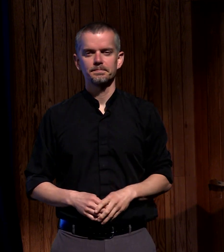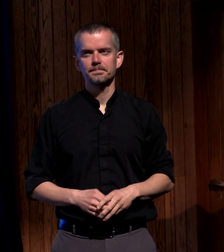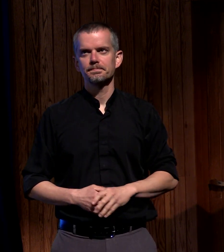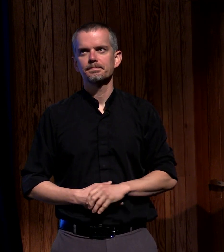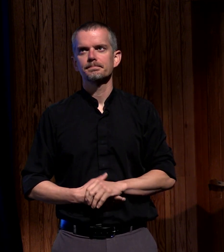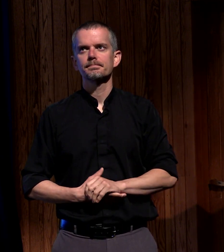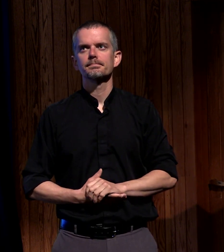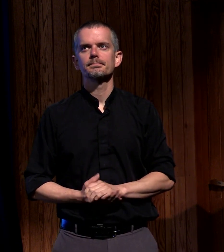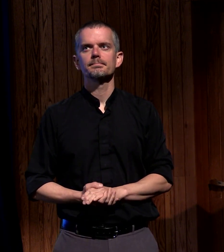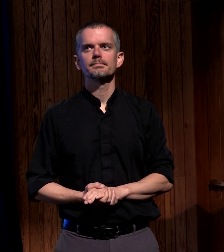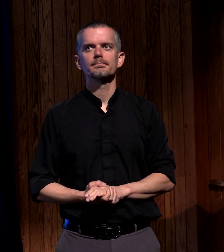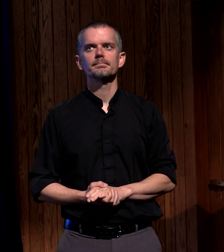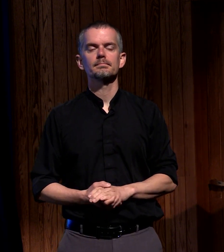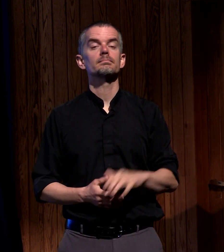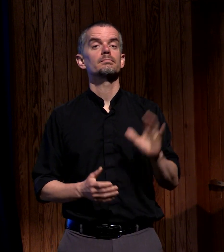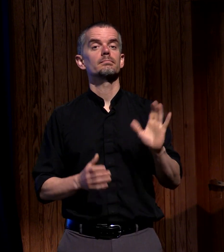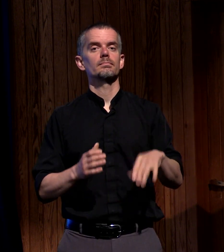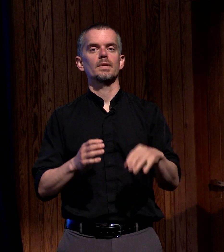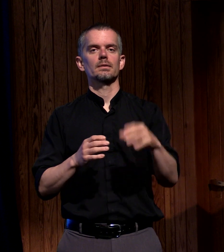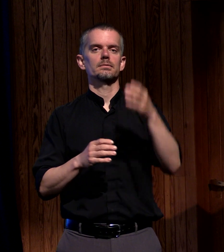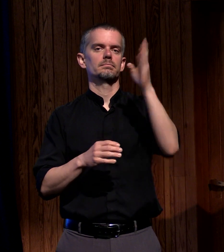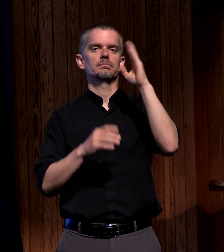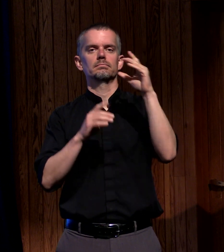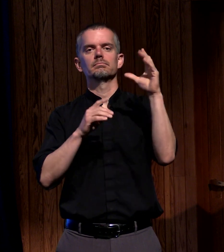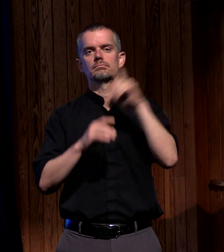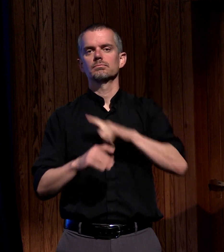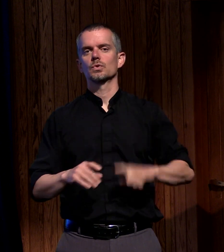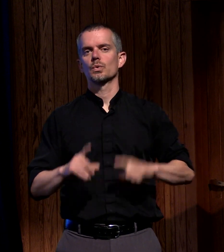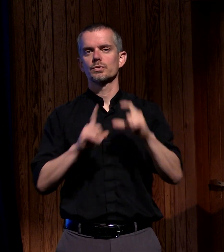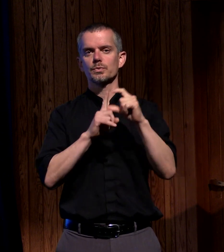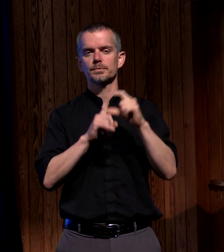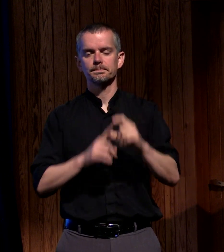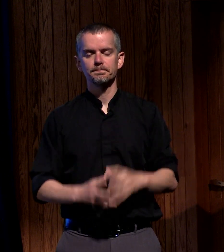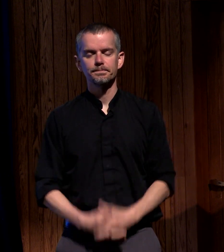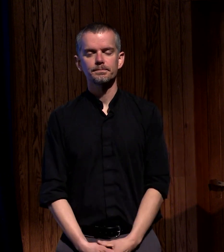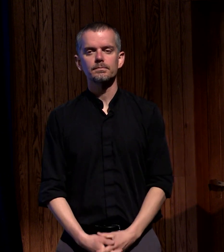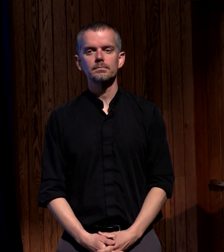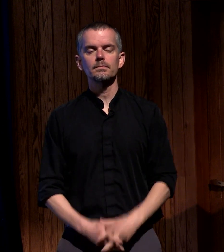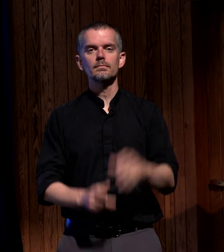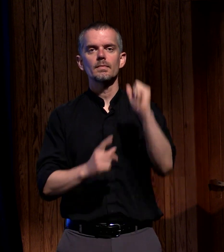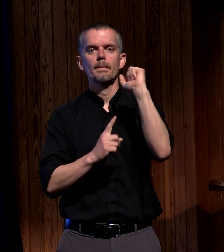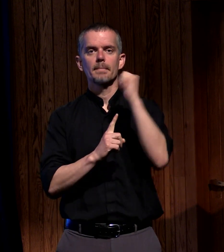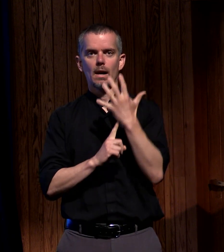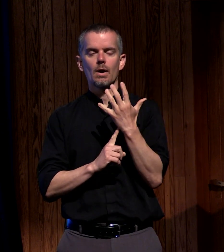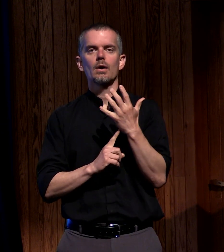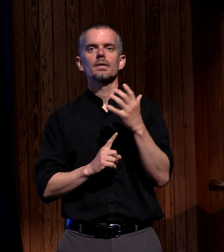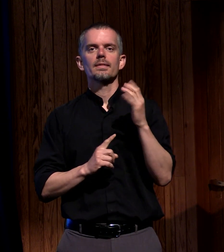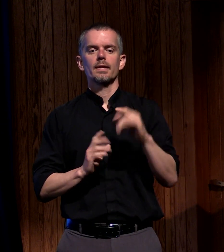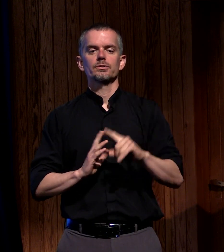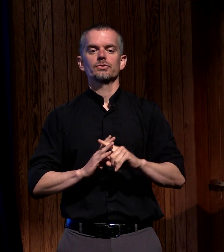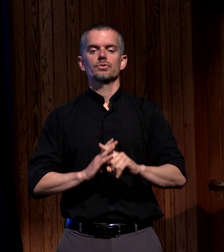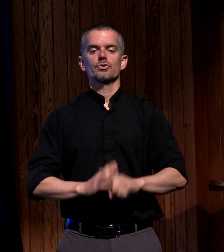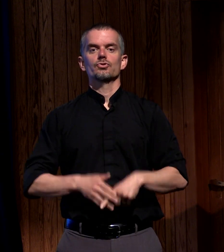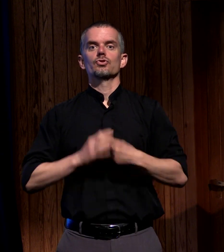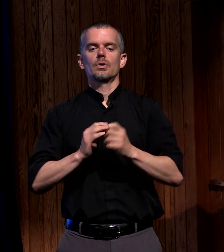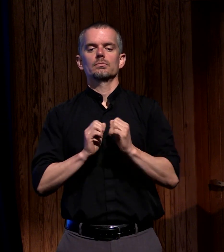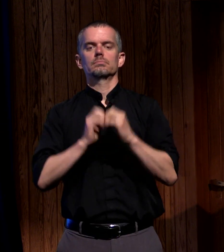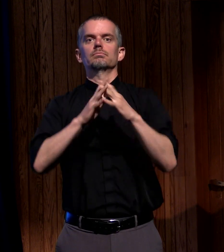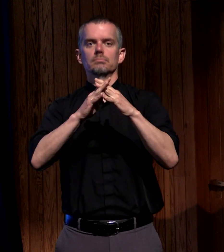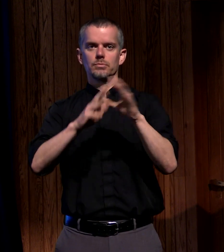this is the word of the Lord Pentecost is the launch of the church a group of